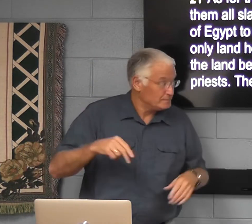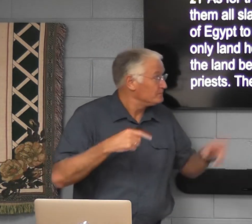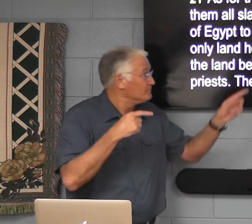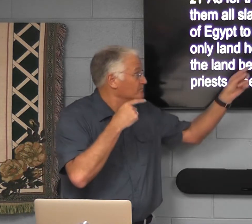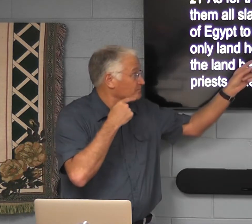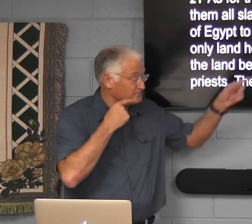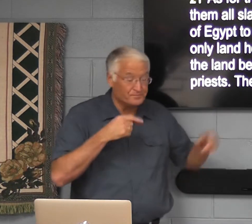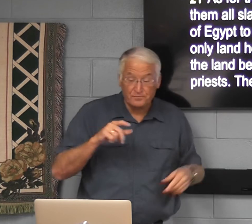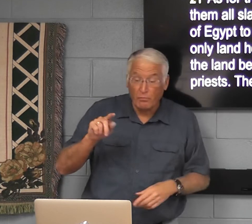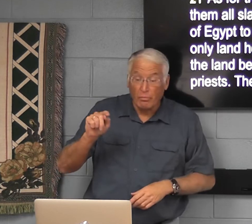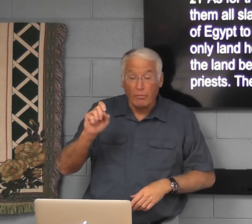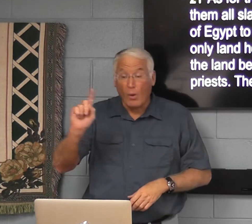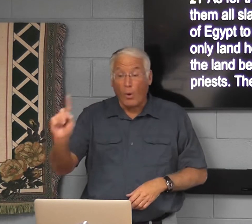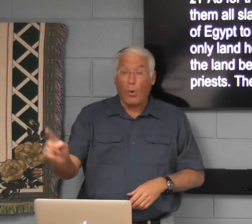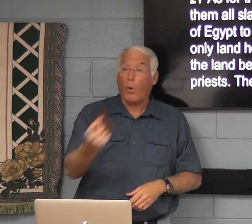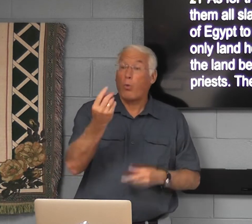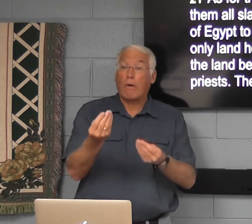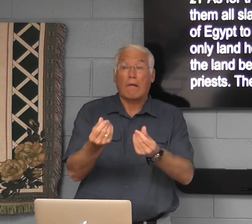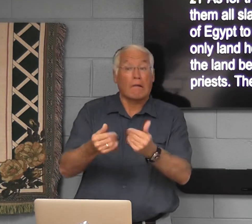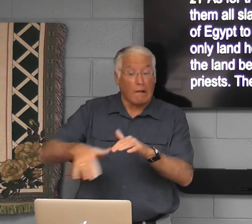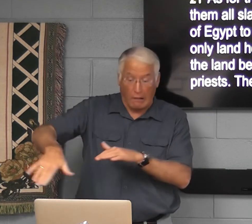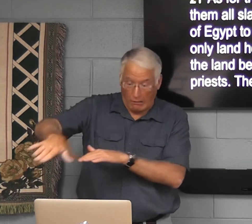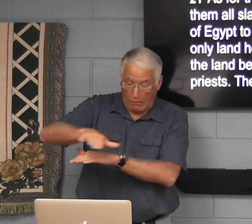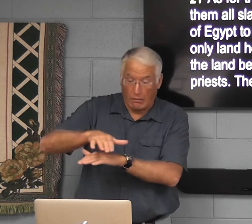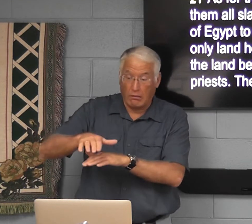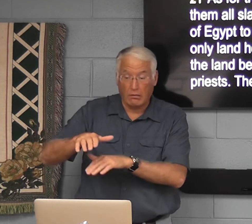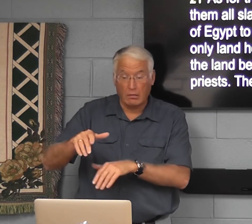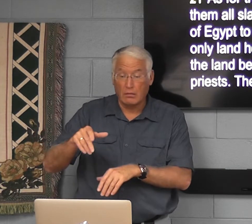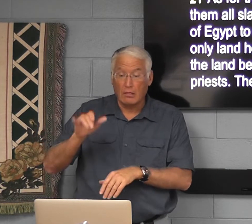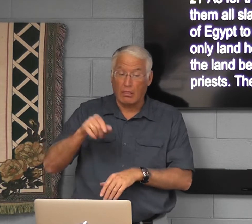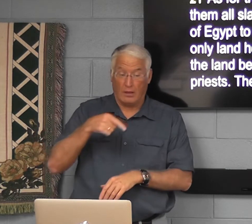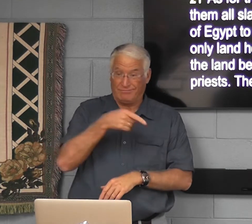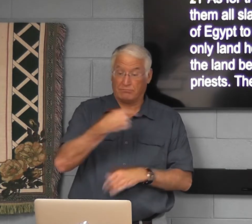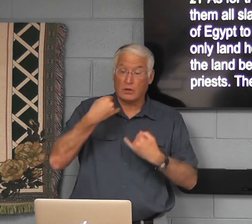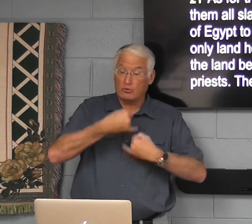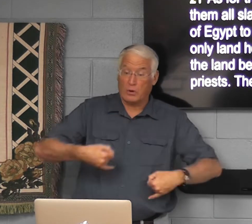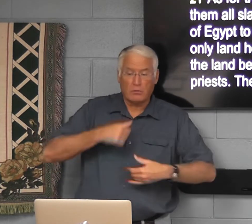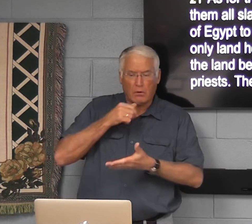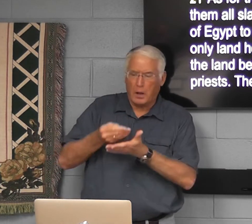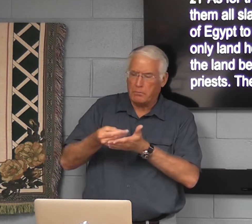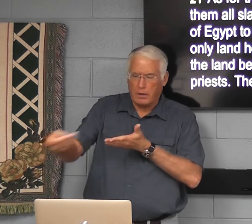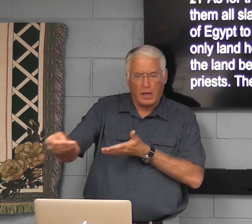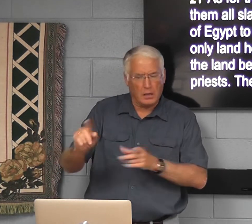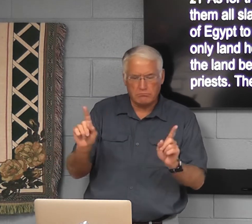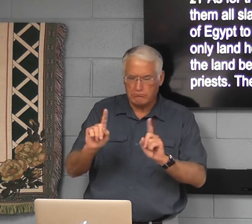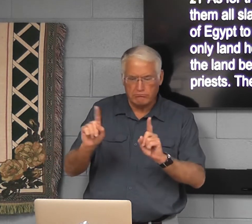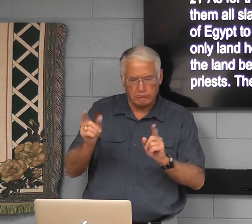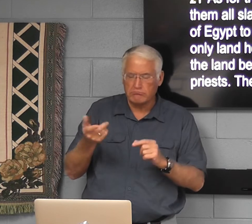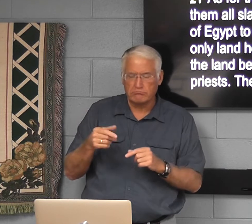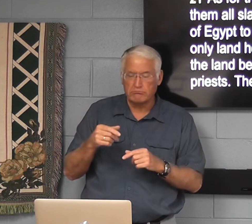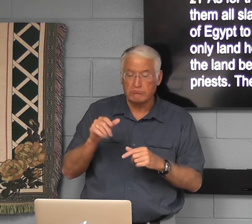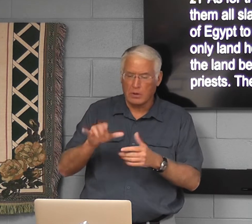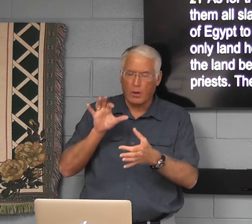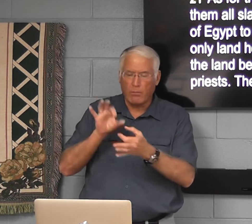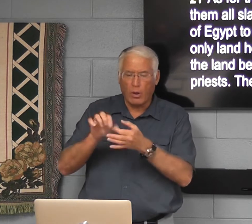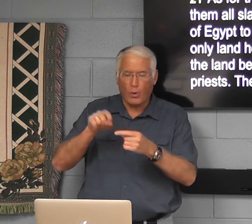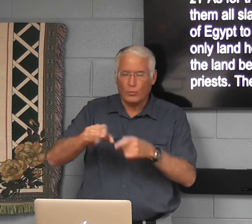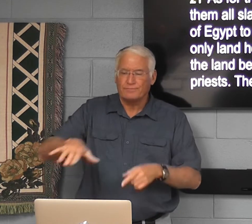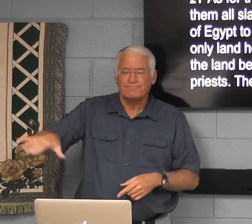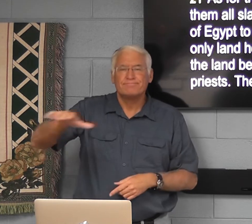The first thing you see it to says, And the only land he did not buy was what